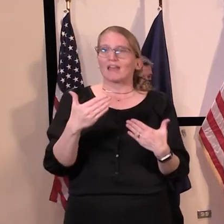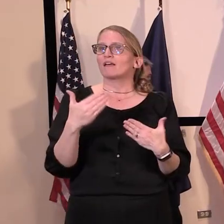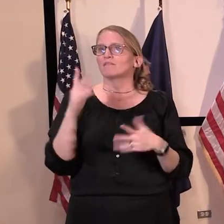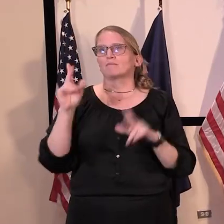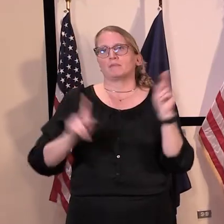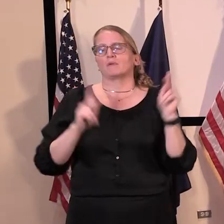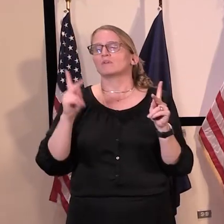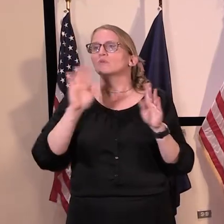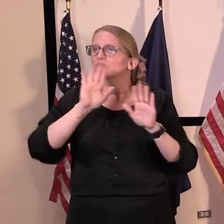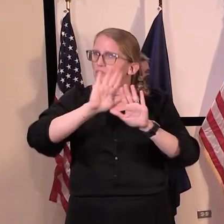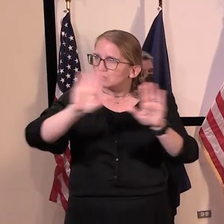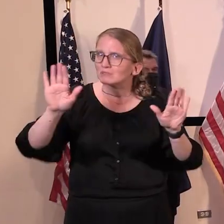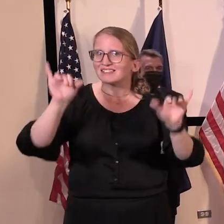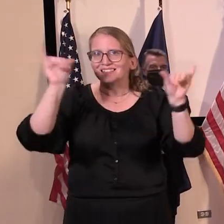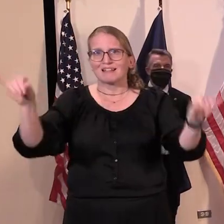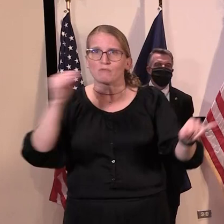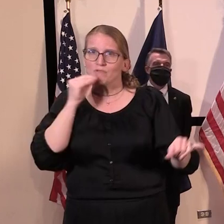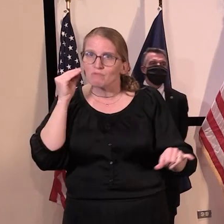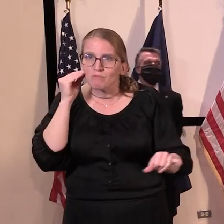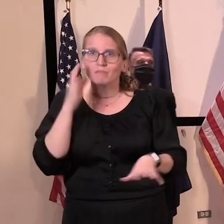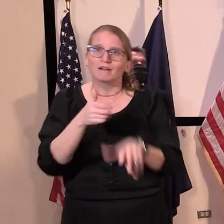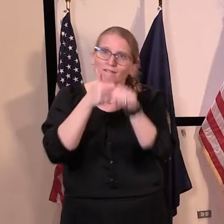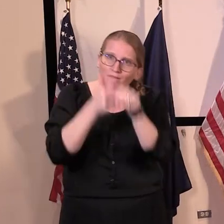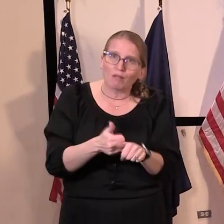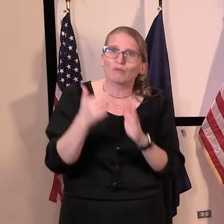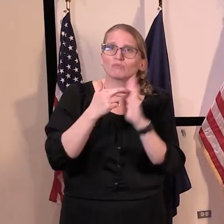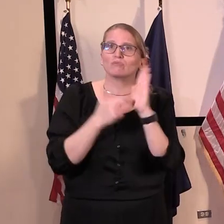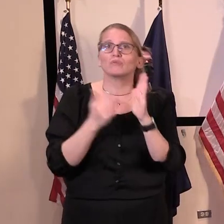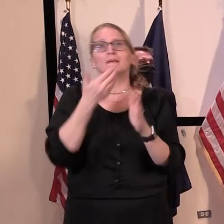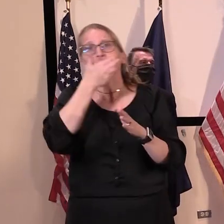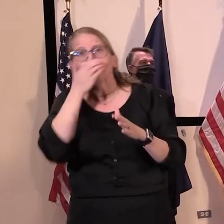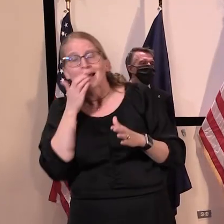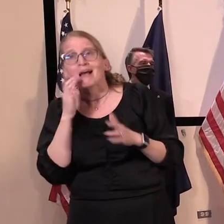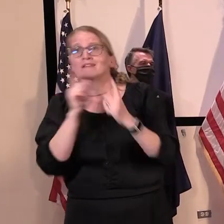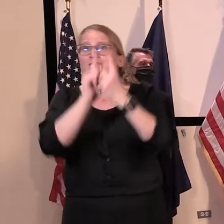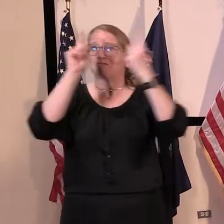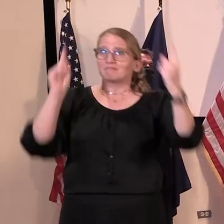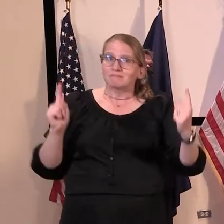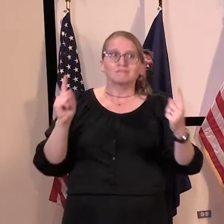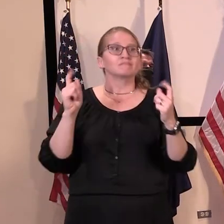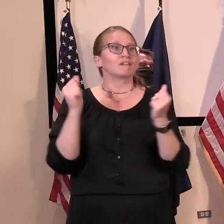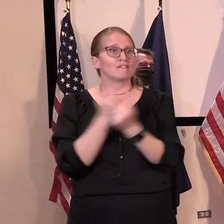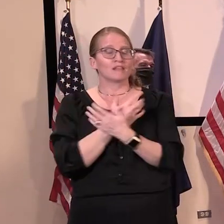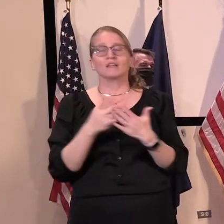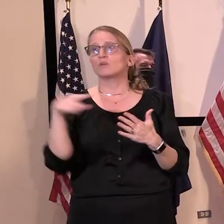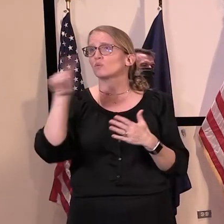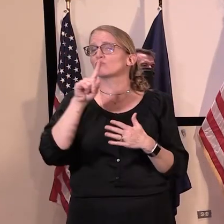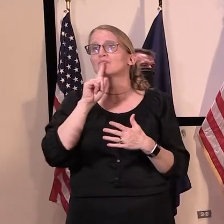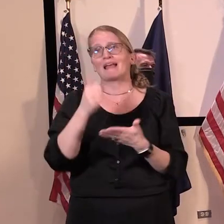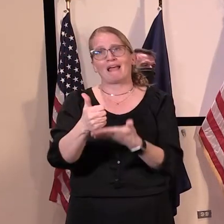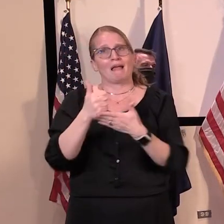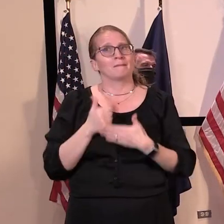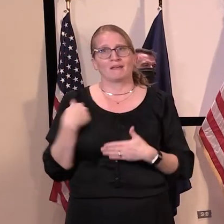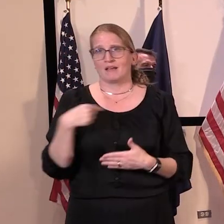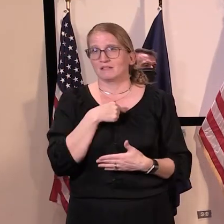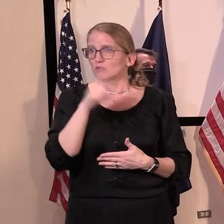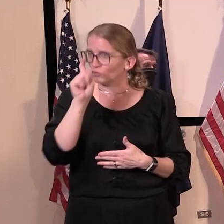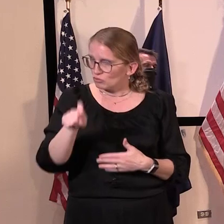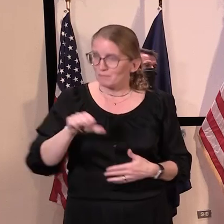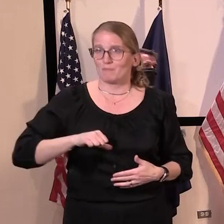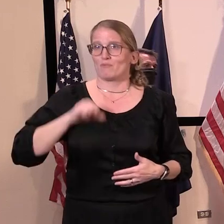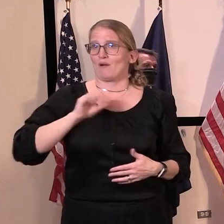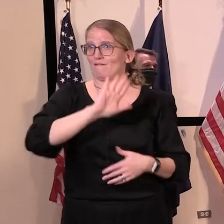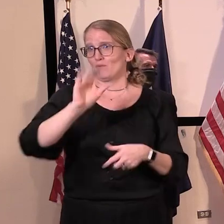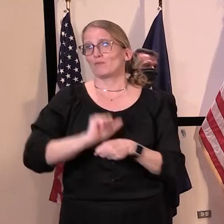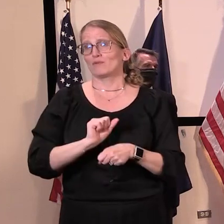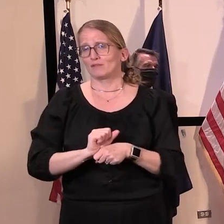compliance with state guidance. You are making a major impact and everyone should be very proud. However, as the Governor emphasized,